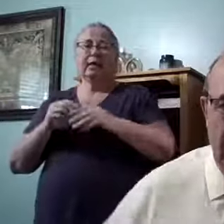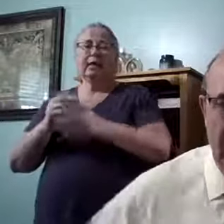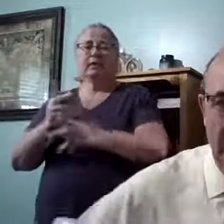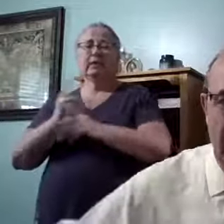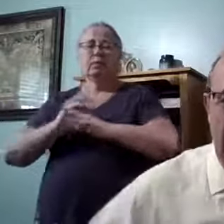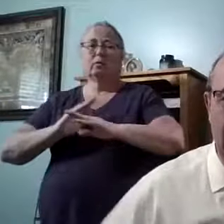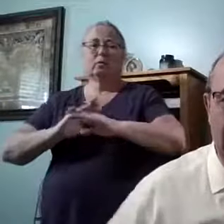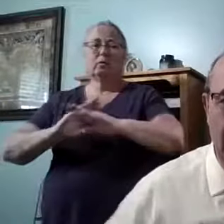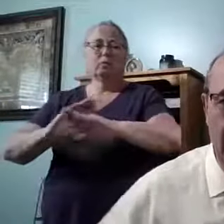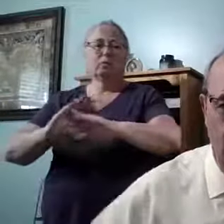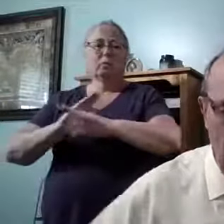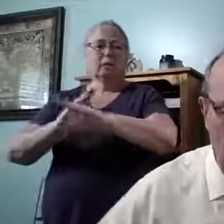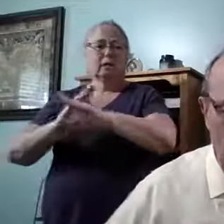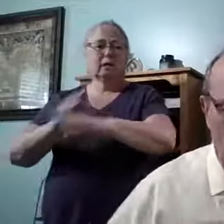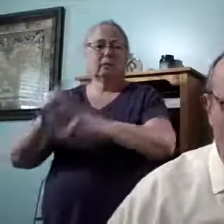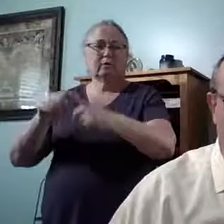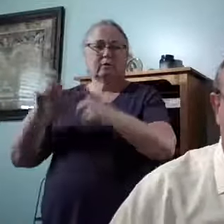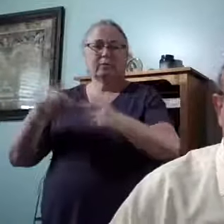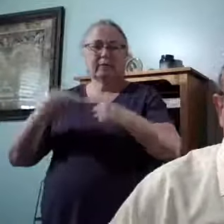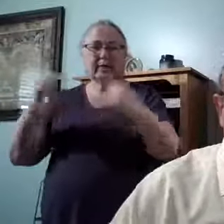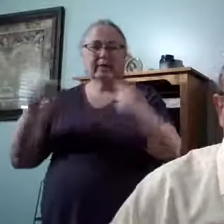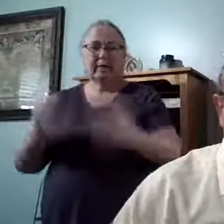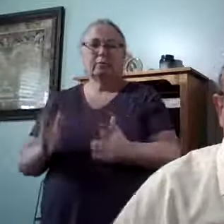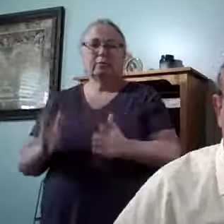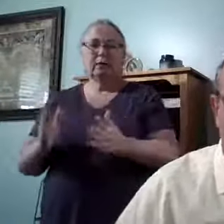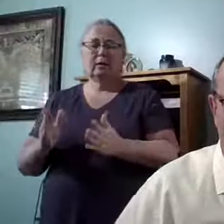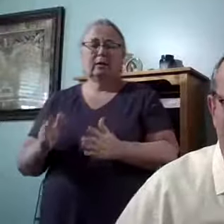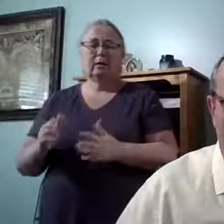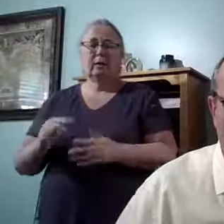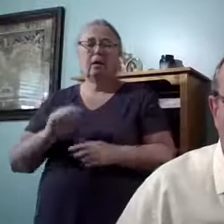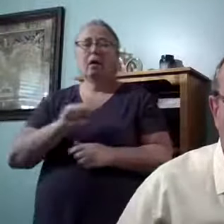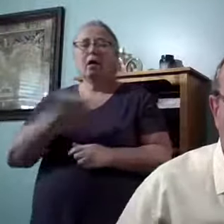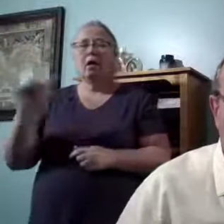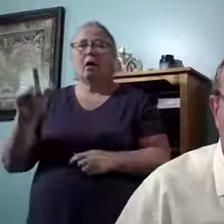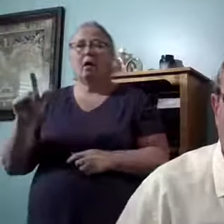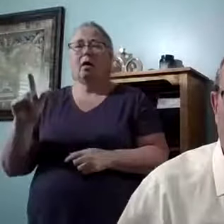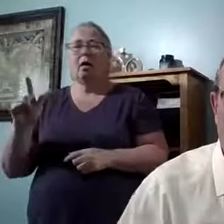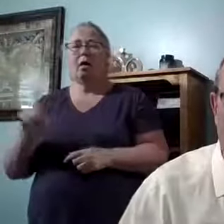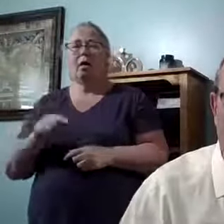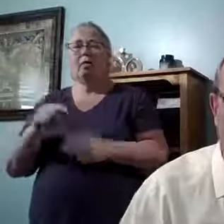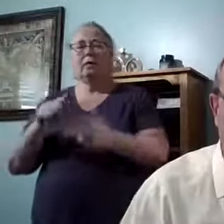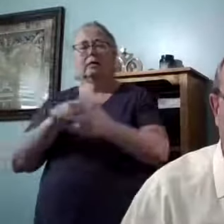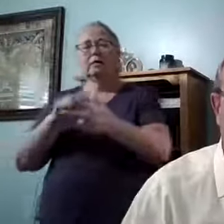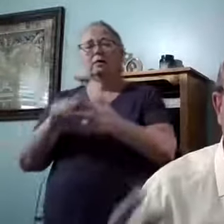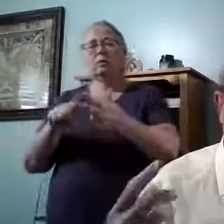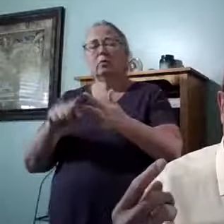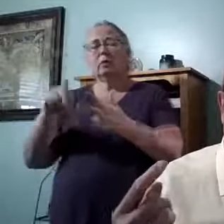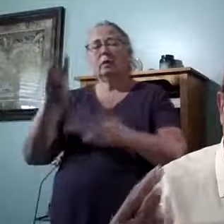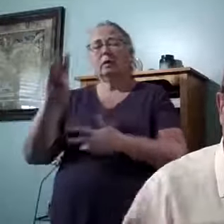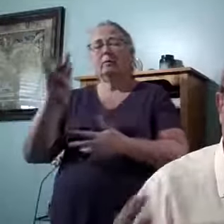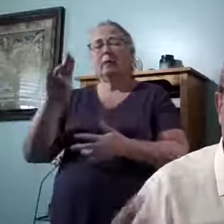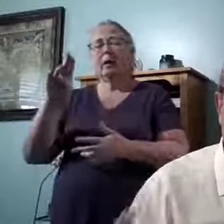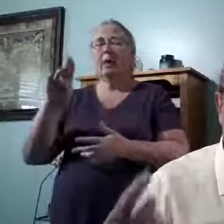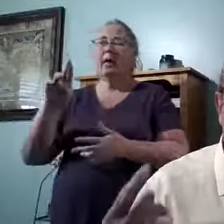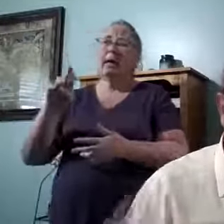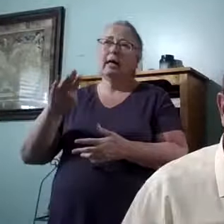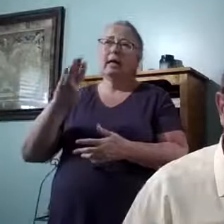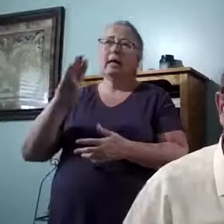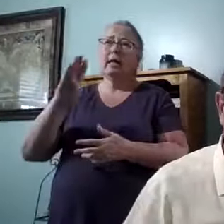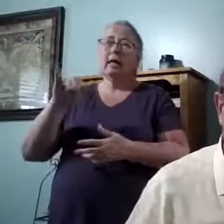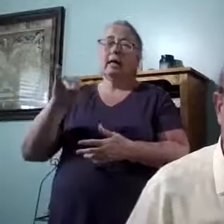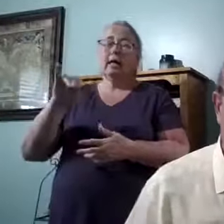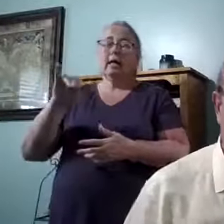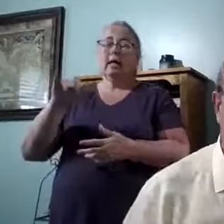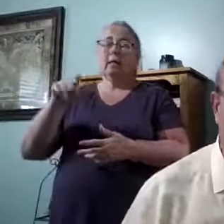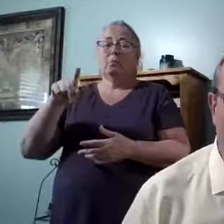at bay, you know? Um, so all of these three byproducts, again, of prayer, worship, and